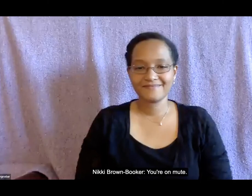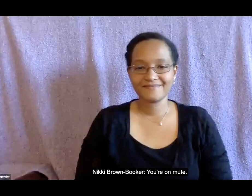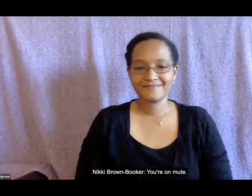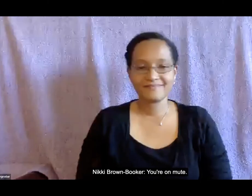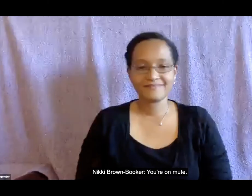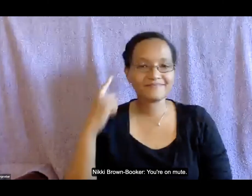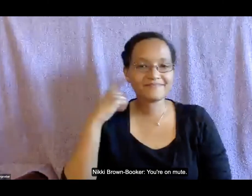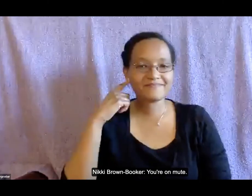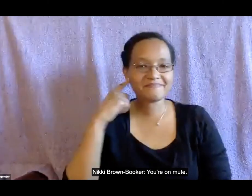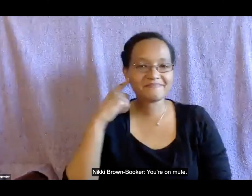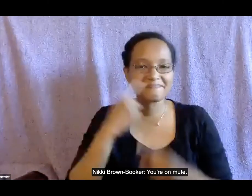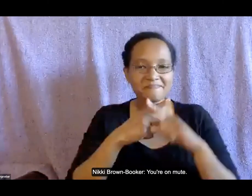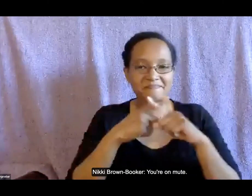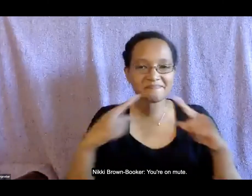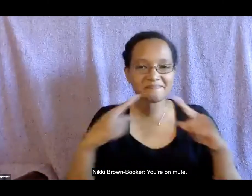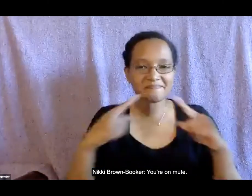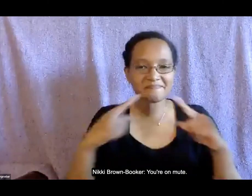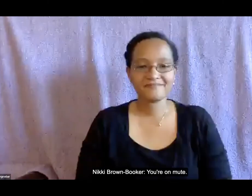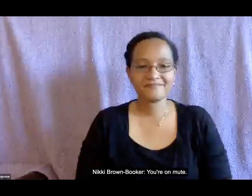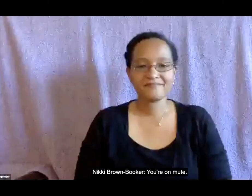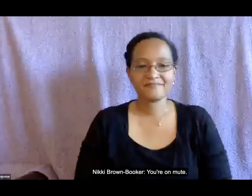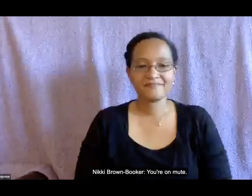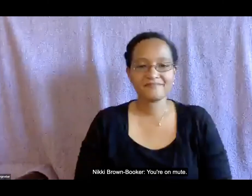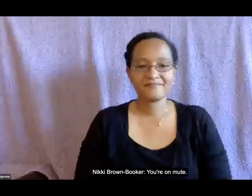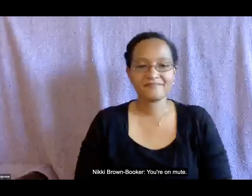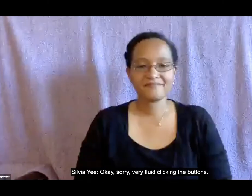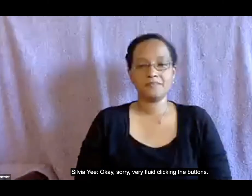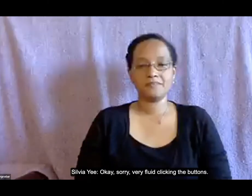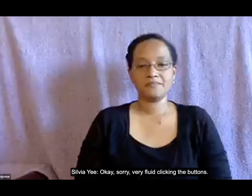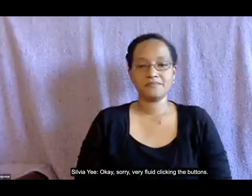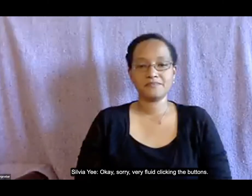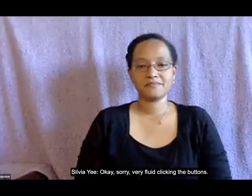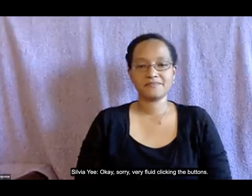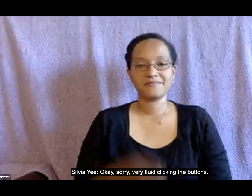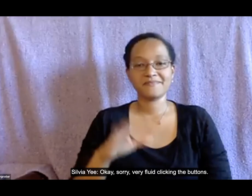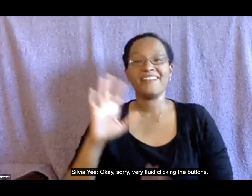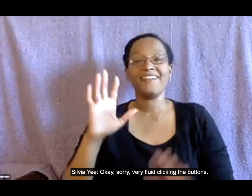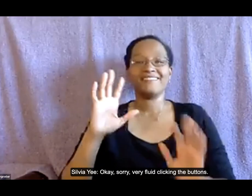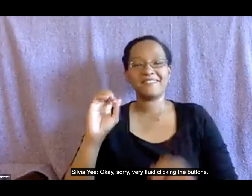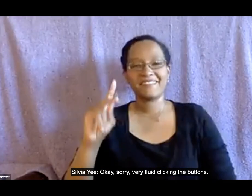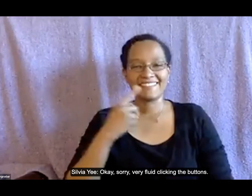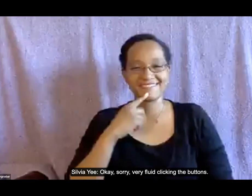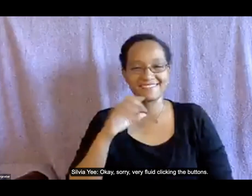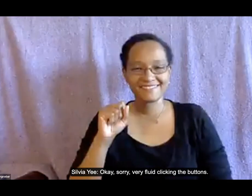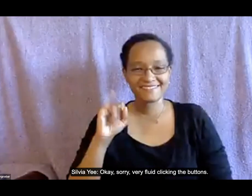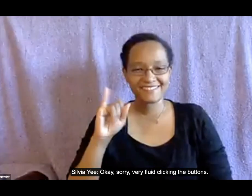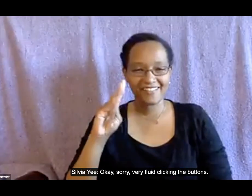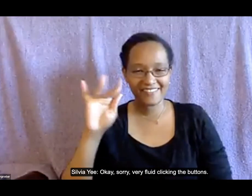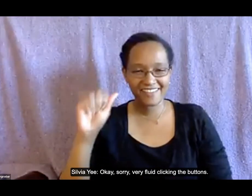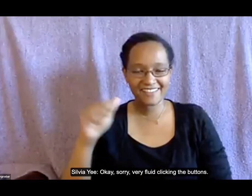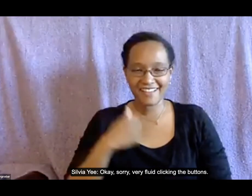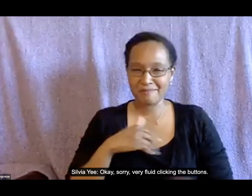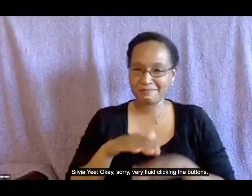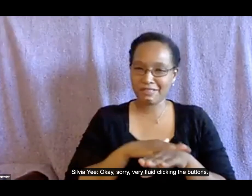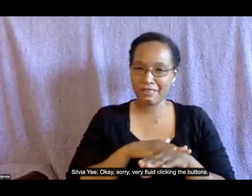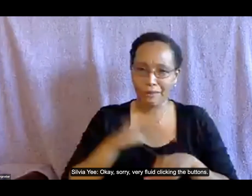sorry very slow at clicking the buttons